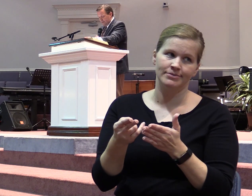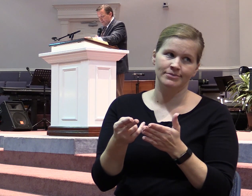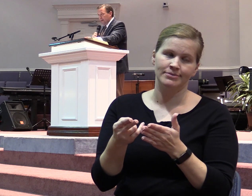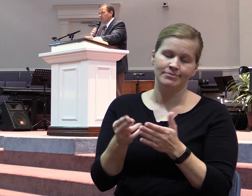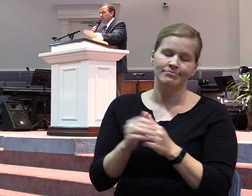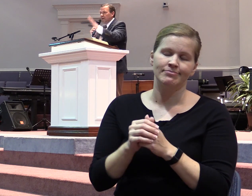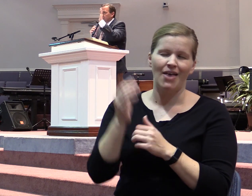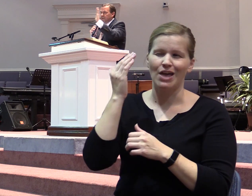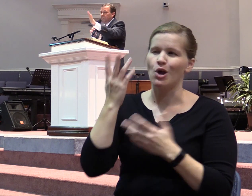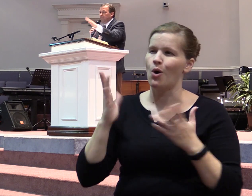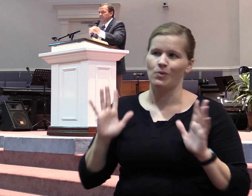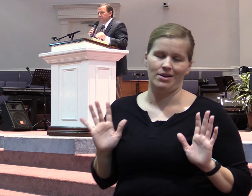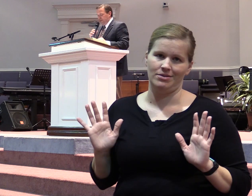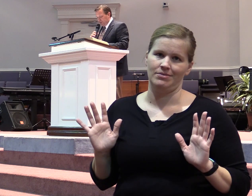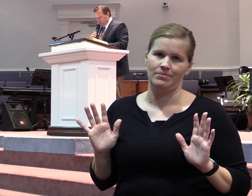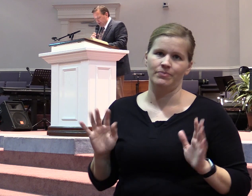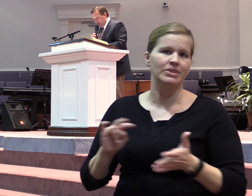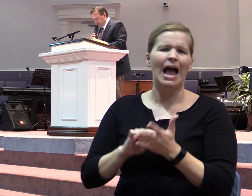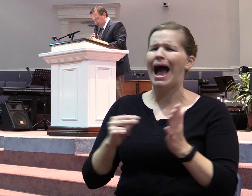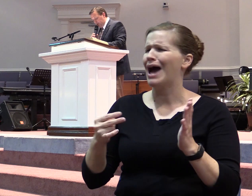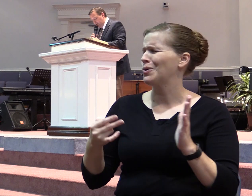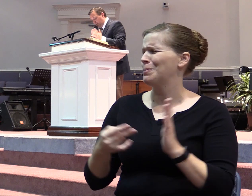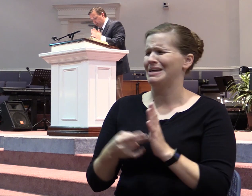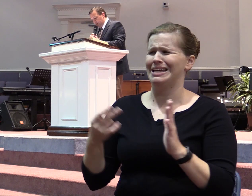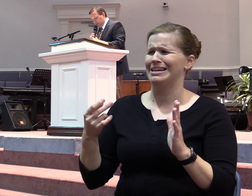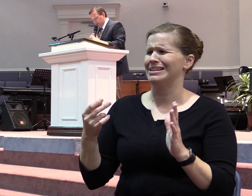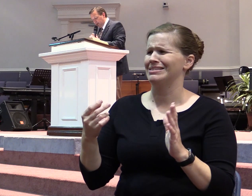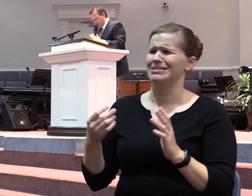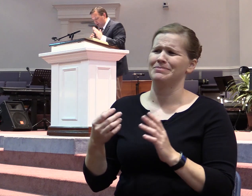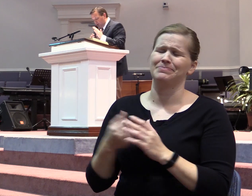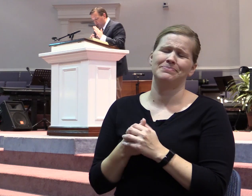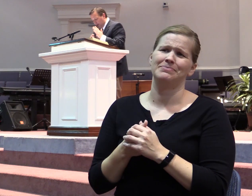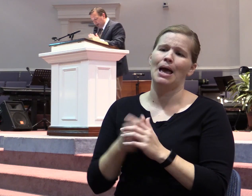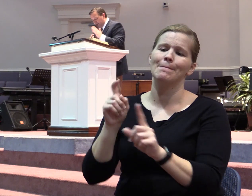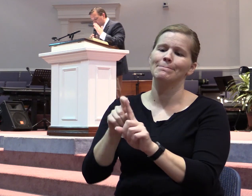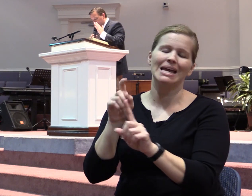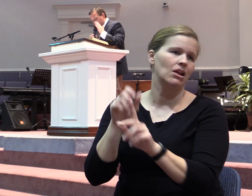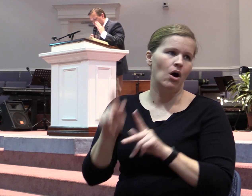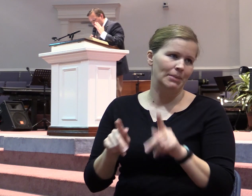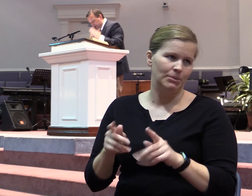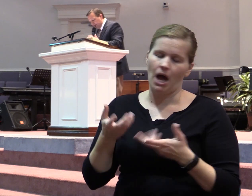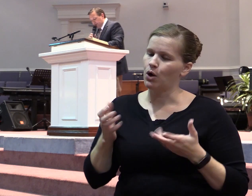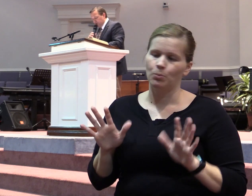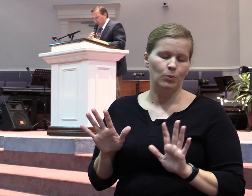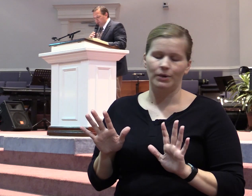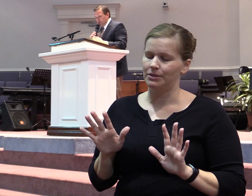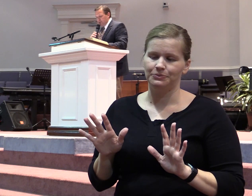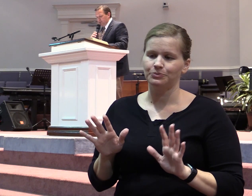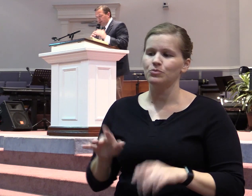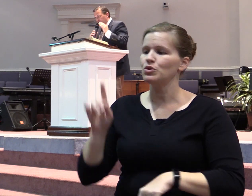I don't, I'm not talking about beating people to death, but you know what I'm trying to say. You can't marry the church and